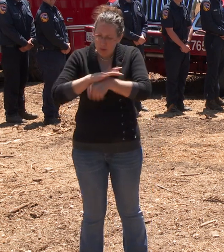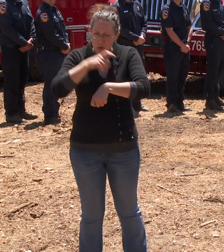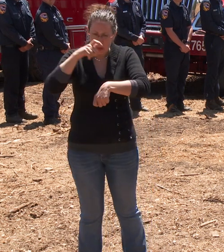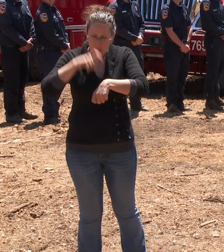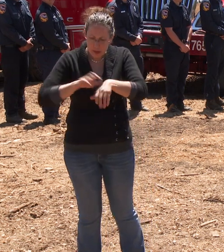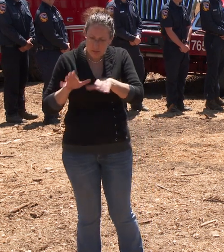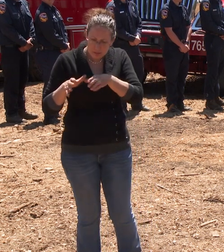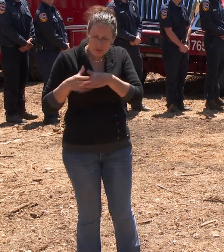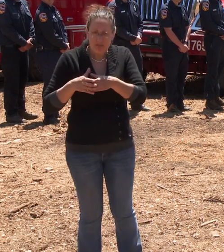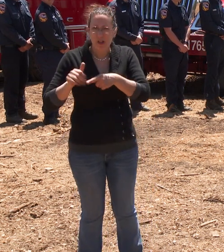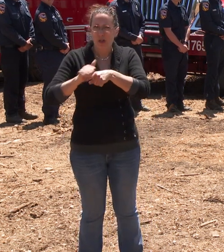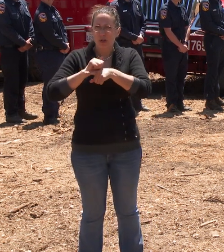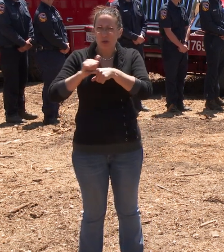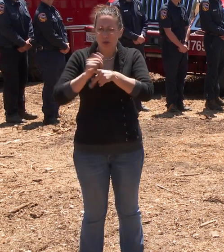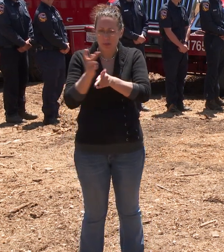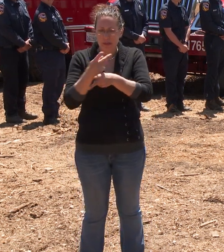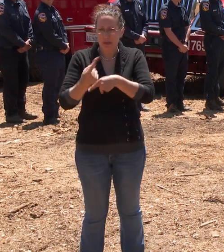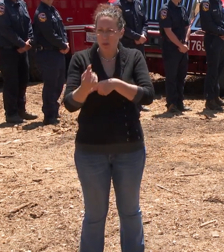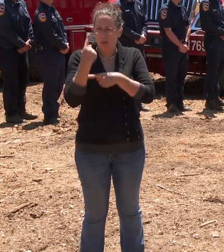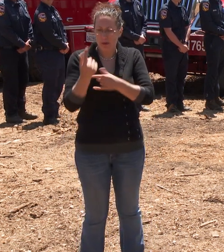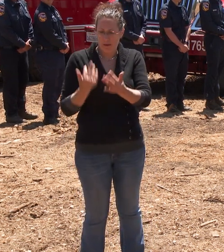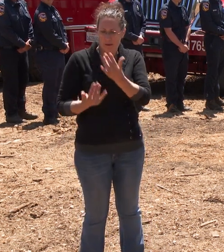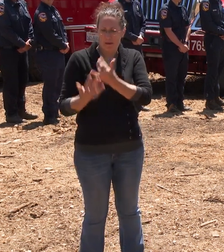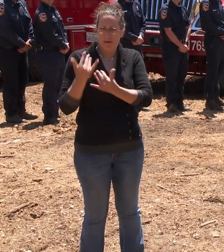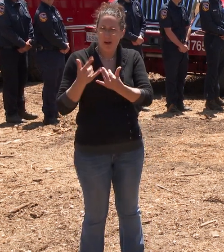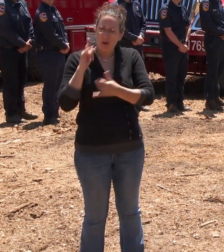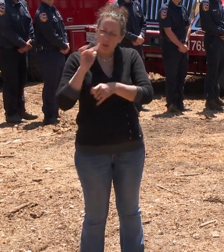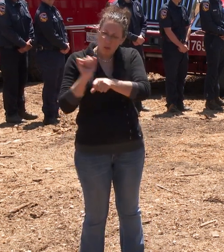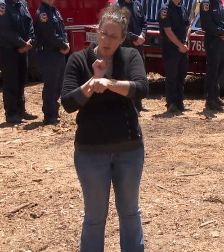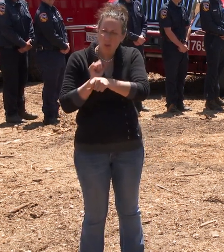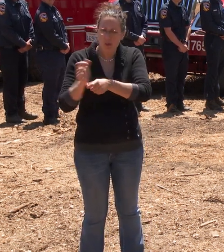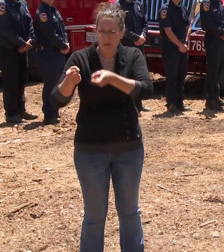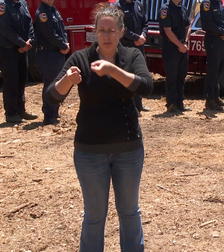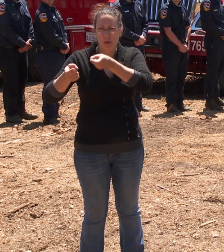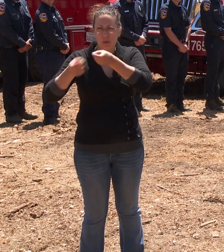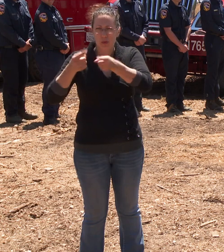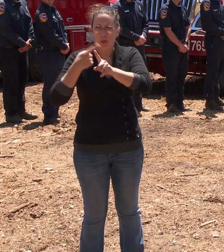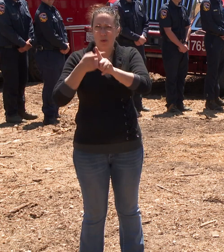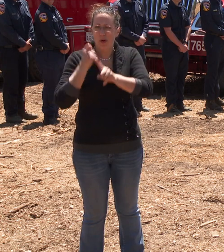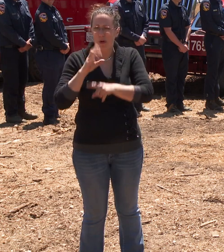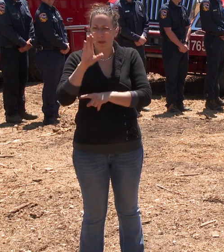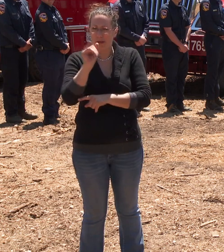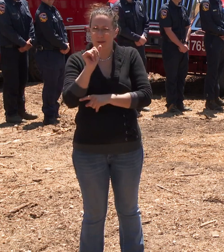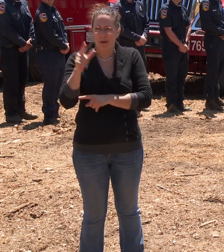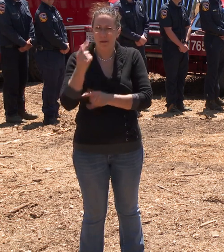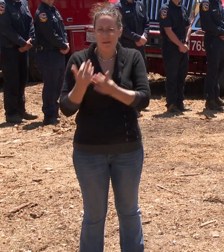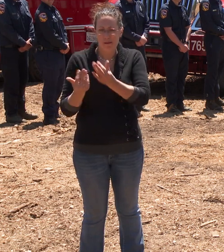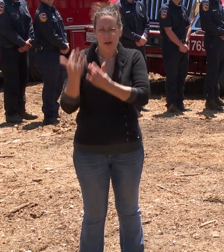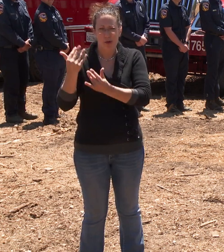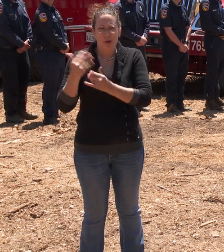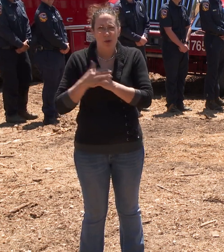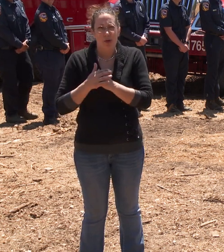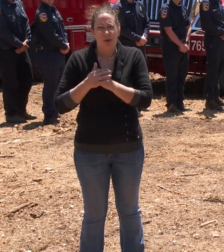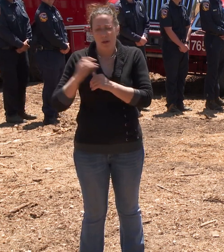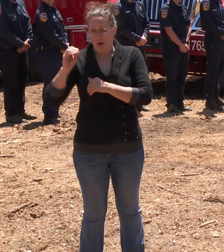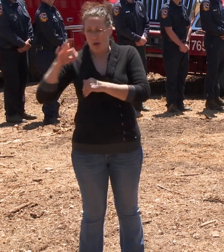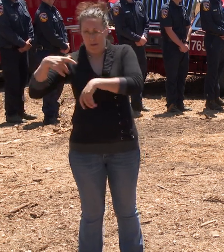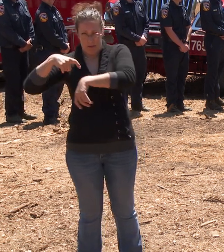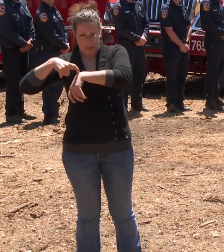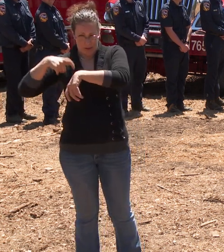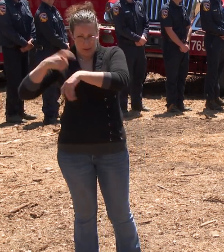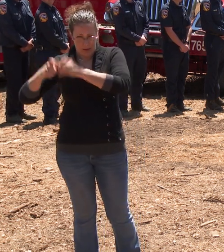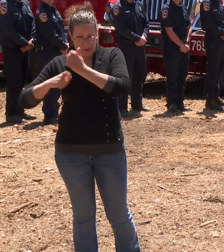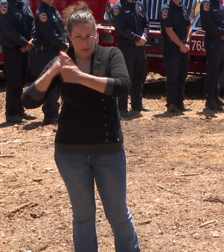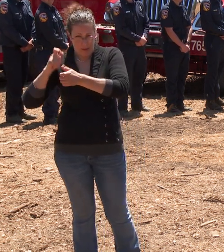that is trained as a type one fire crews and works under the tactical control of Cal Fire which does in the off-season does